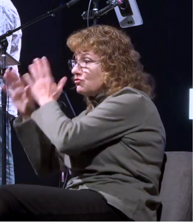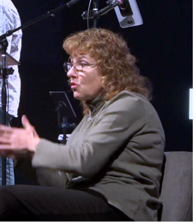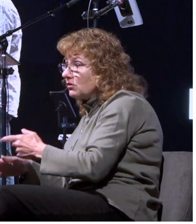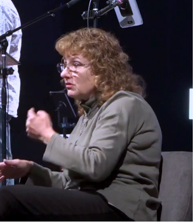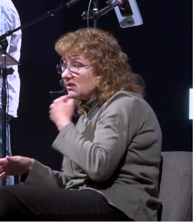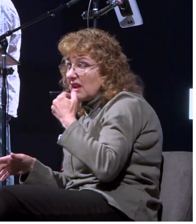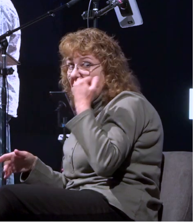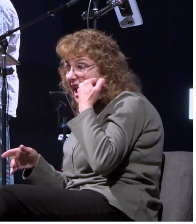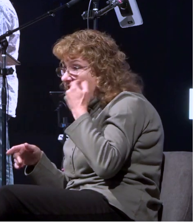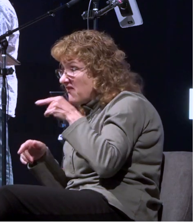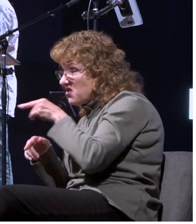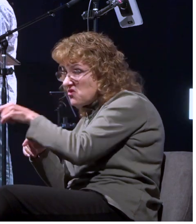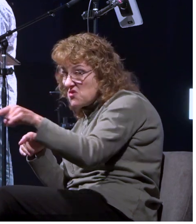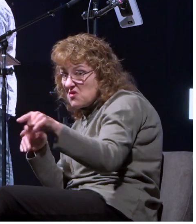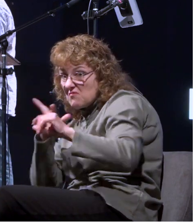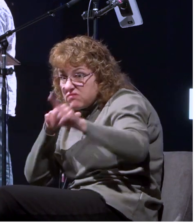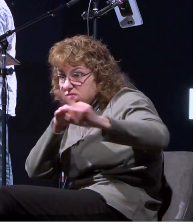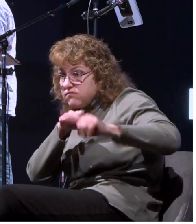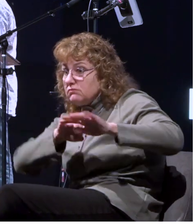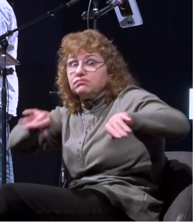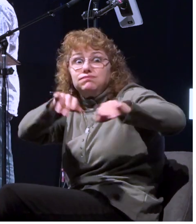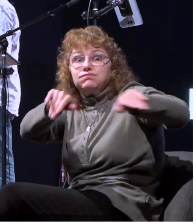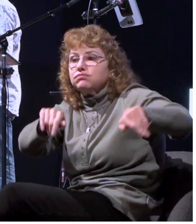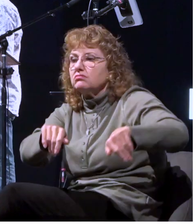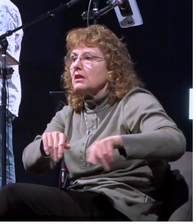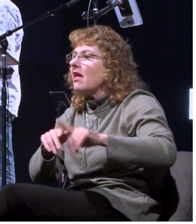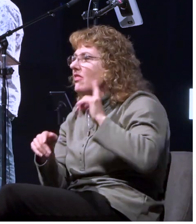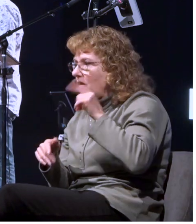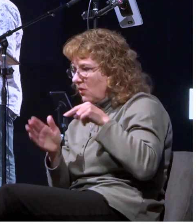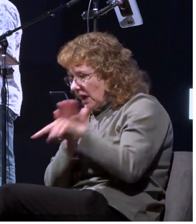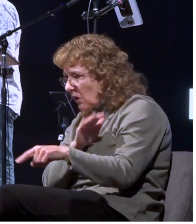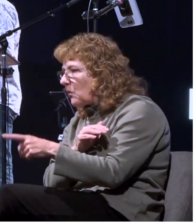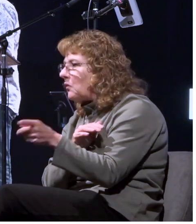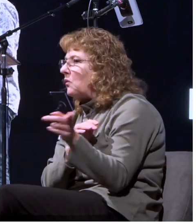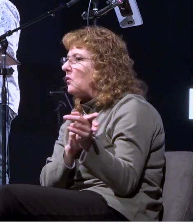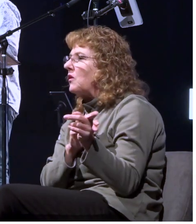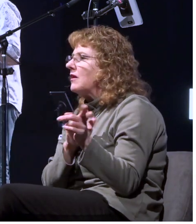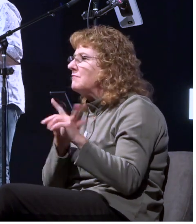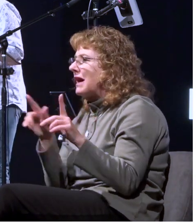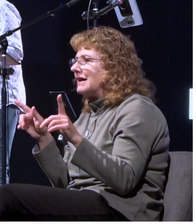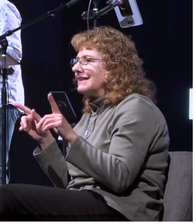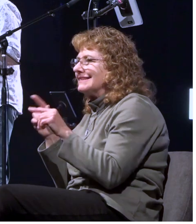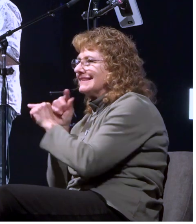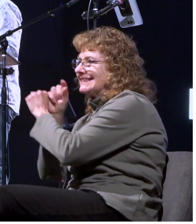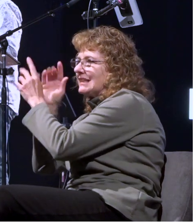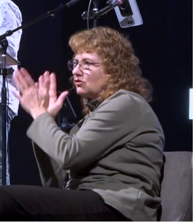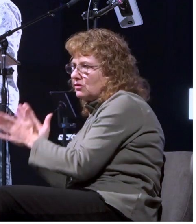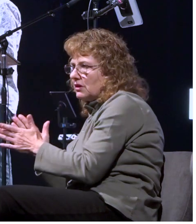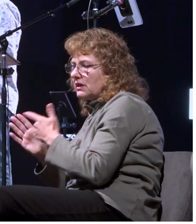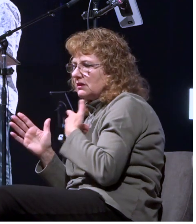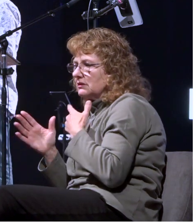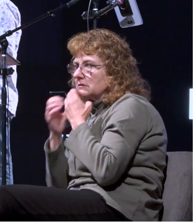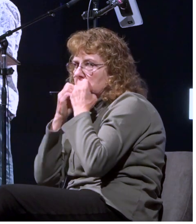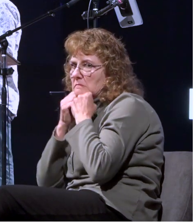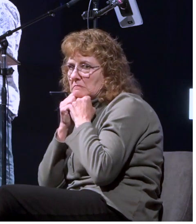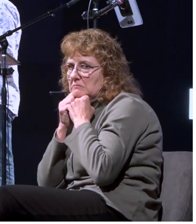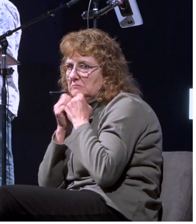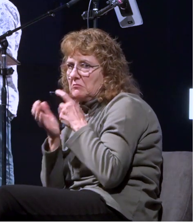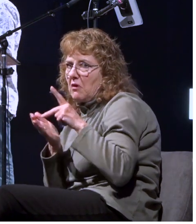away and escape but the centurion wanting to save paul kept them from their purpose